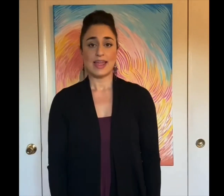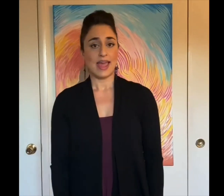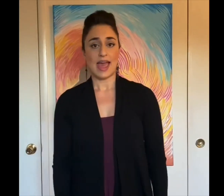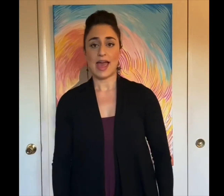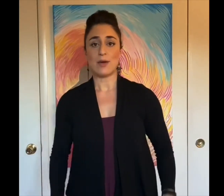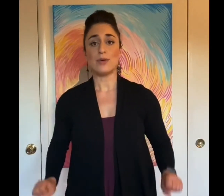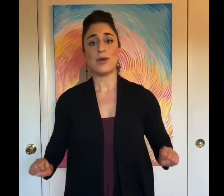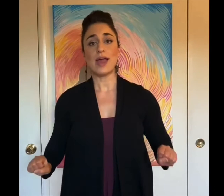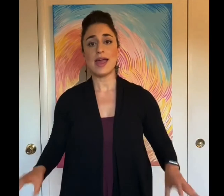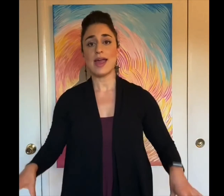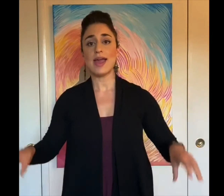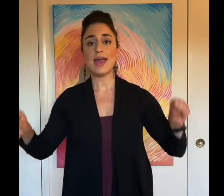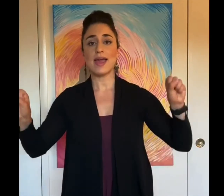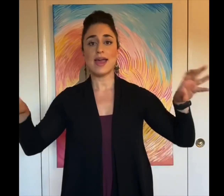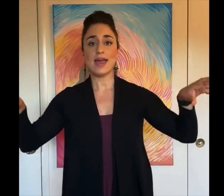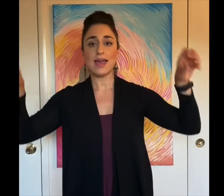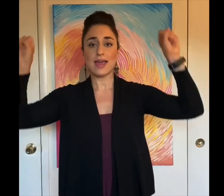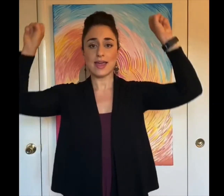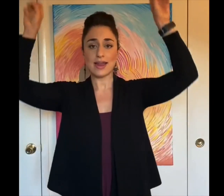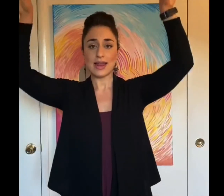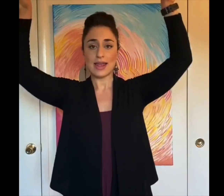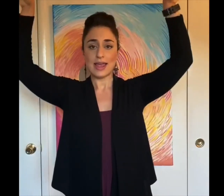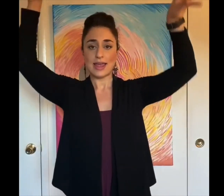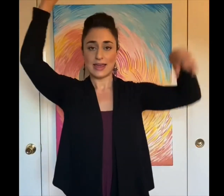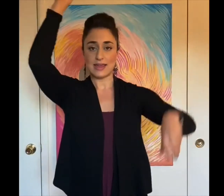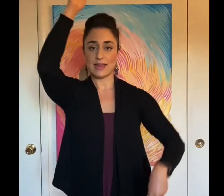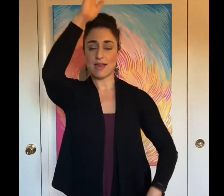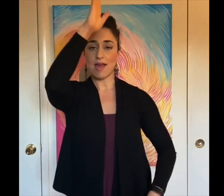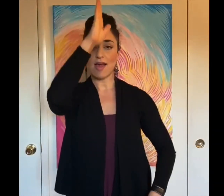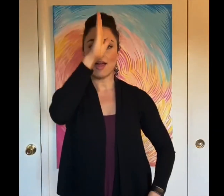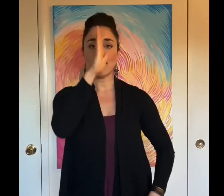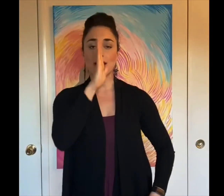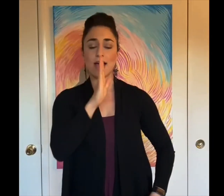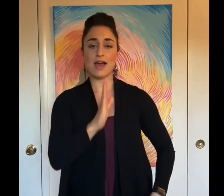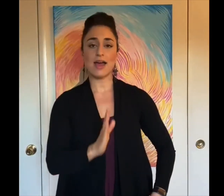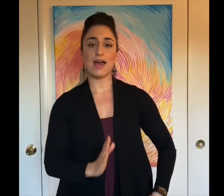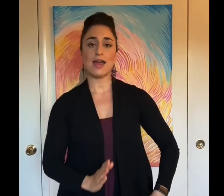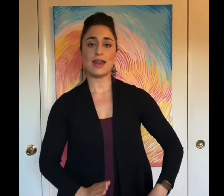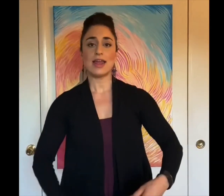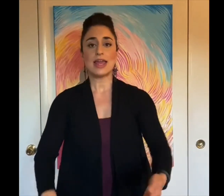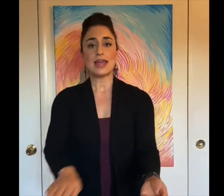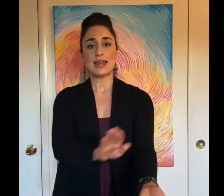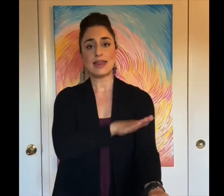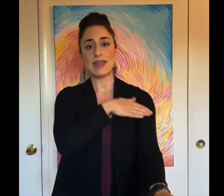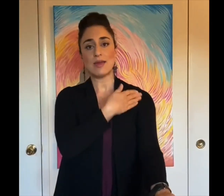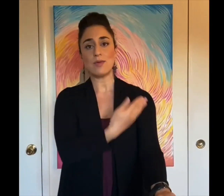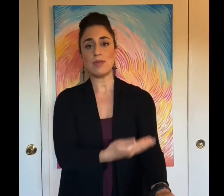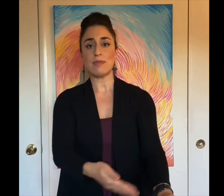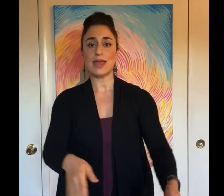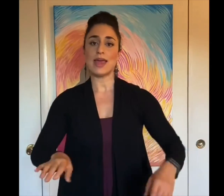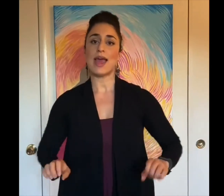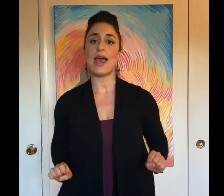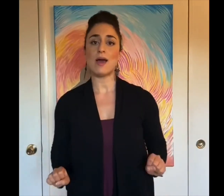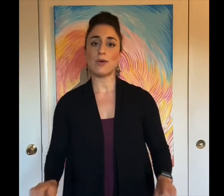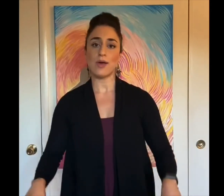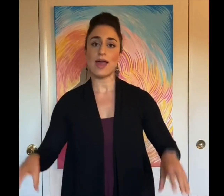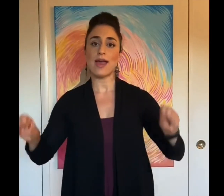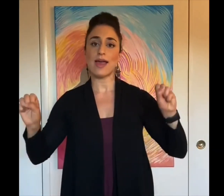How great Is our God Sing with me How great